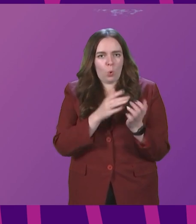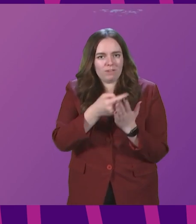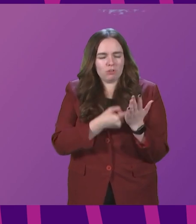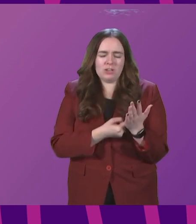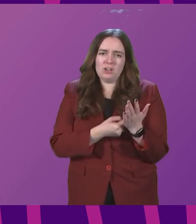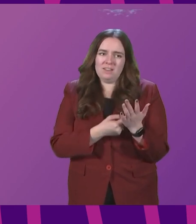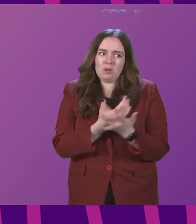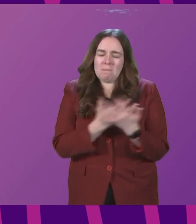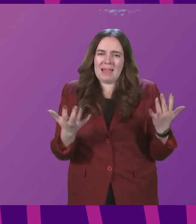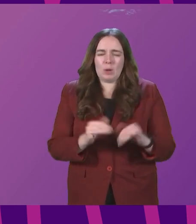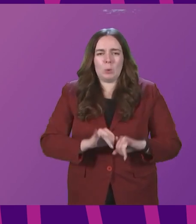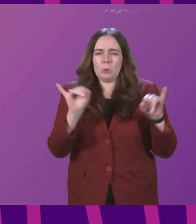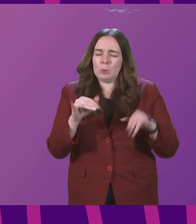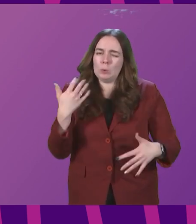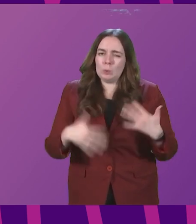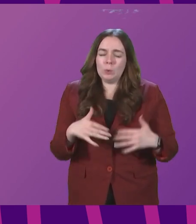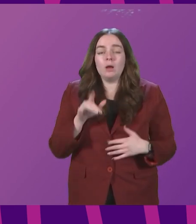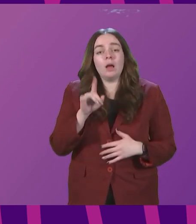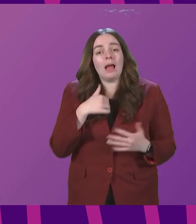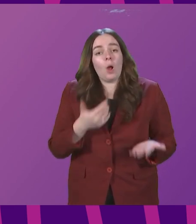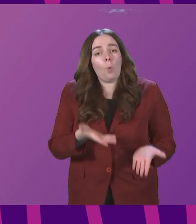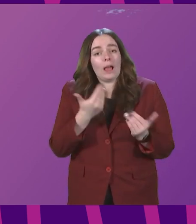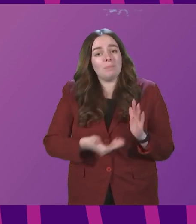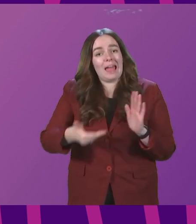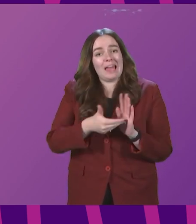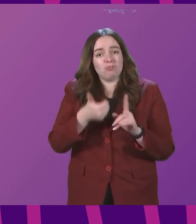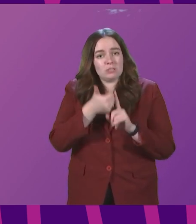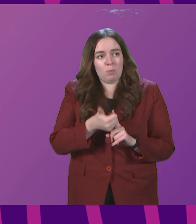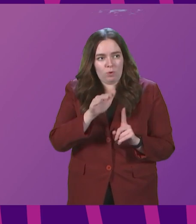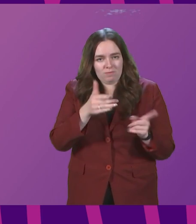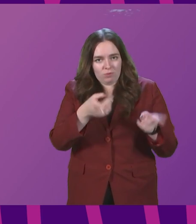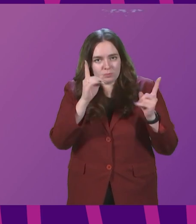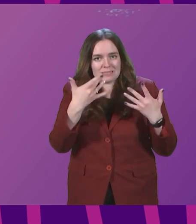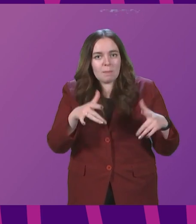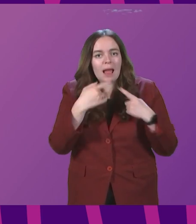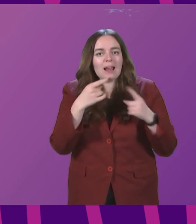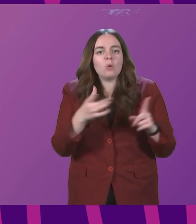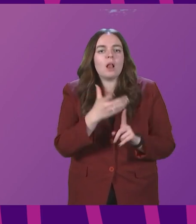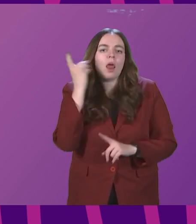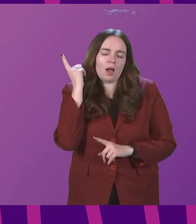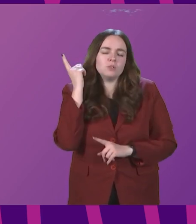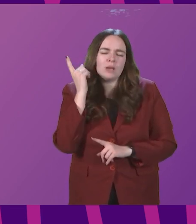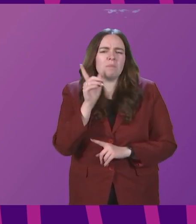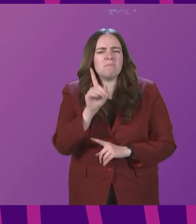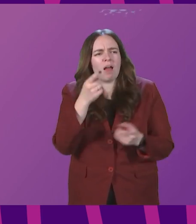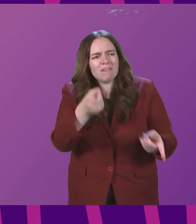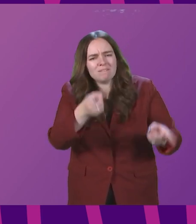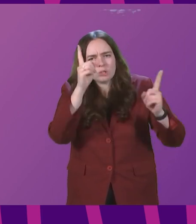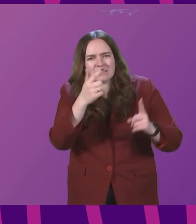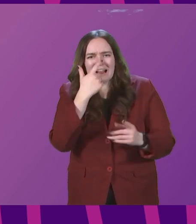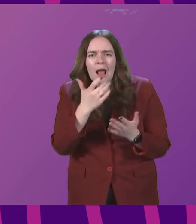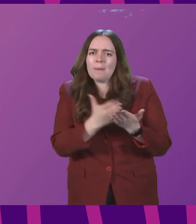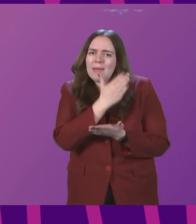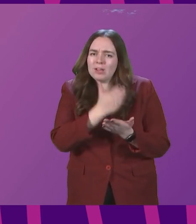catastrophic. I do however welcome the additional support the First Minister had announced last week. But can the First Minister make sure